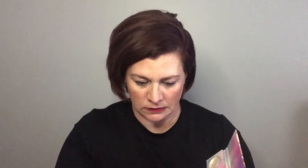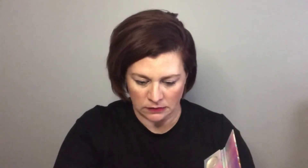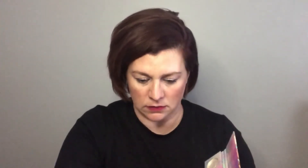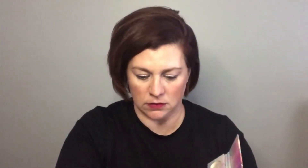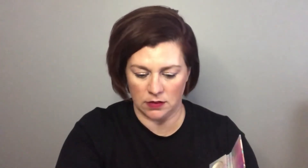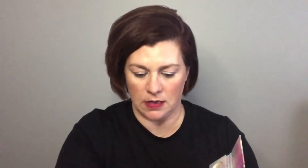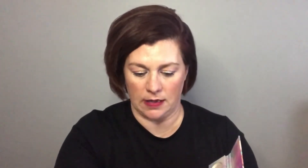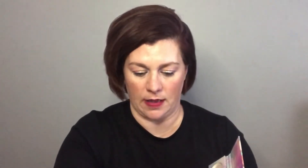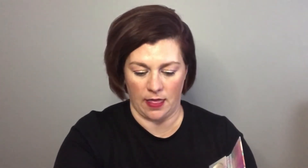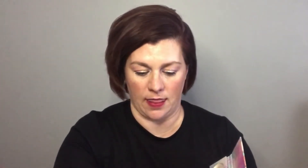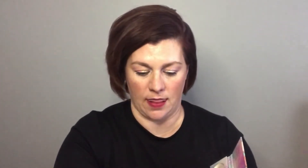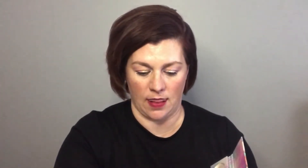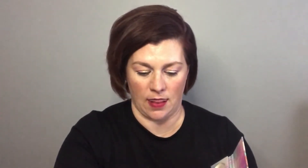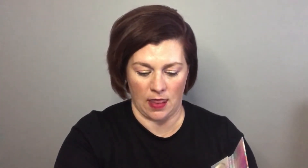I don't know if I can say that